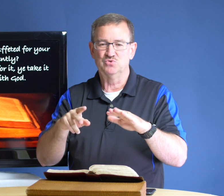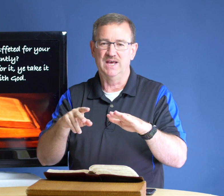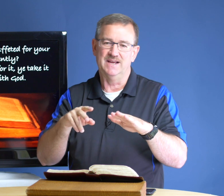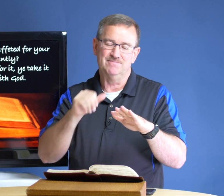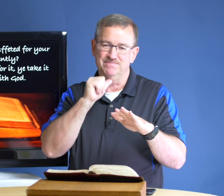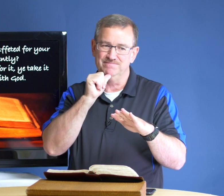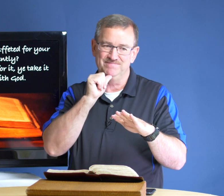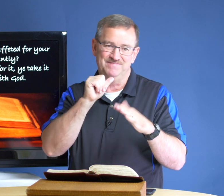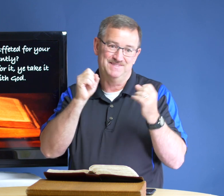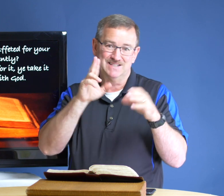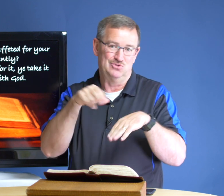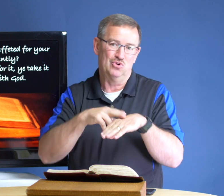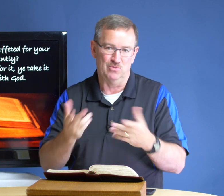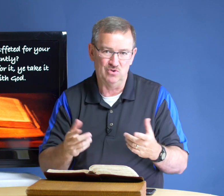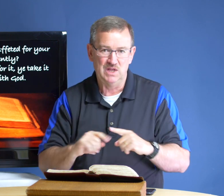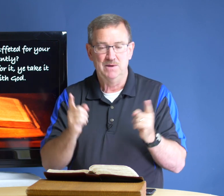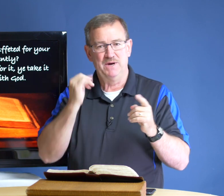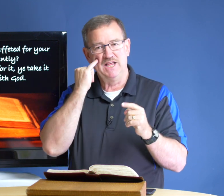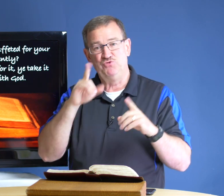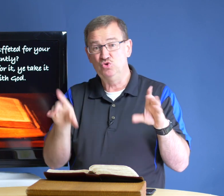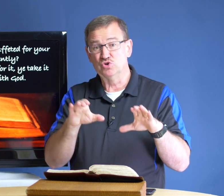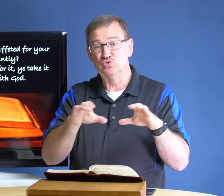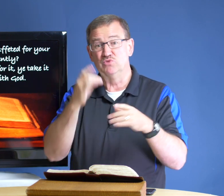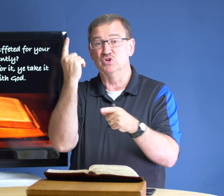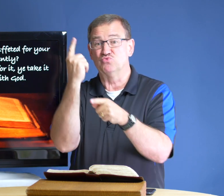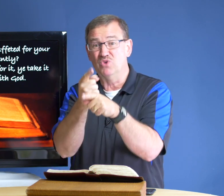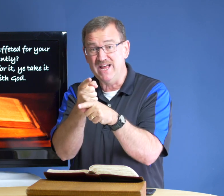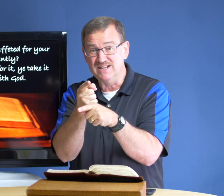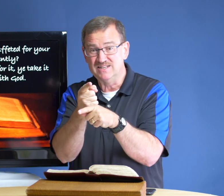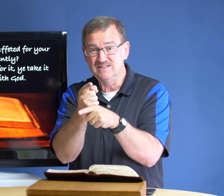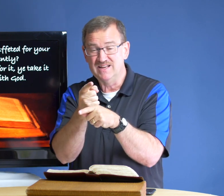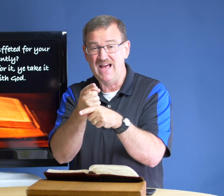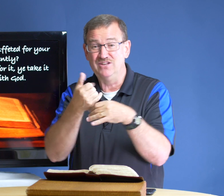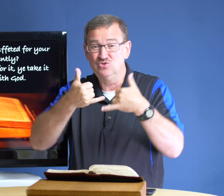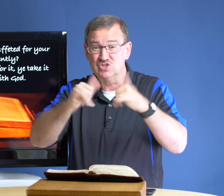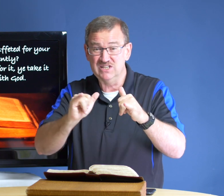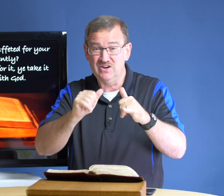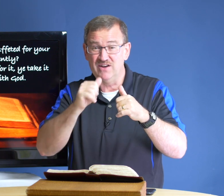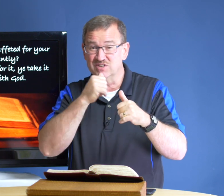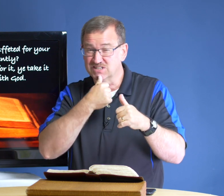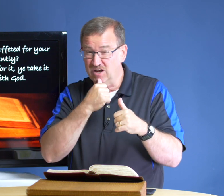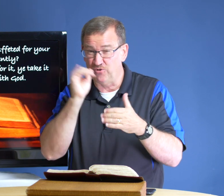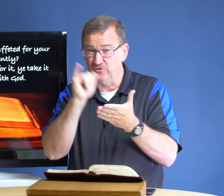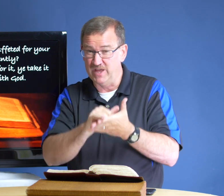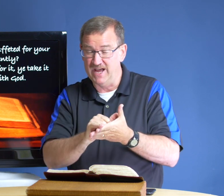okay that's normal but if you are doing what's right and you still have to suffer for that